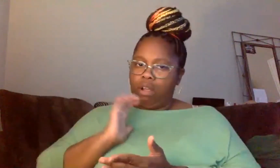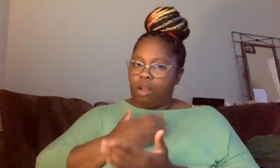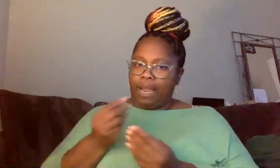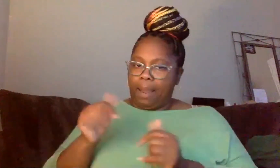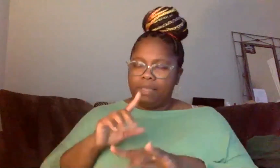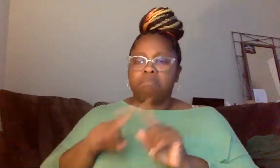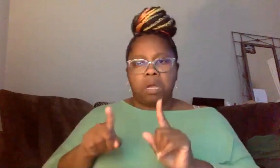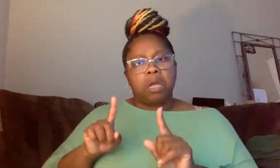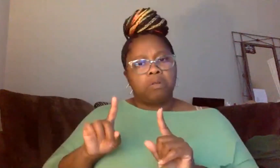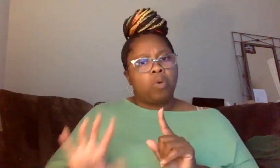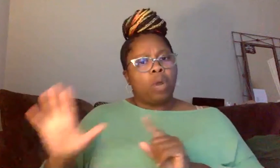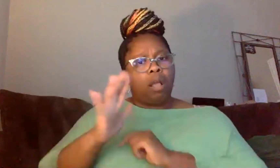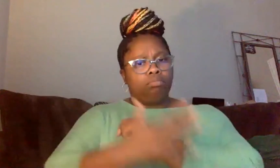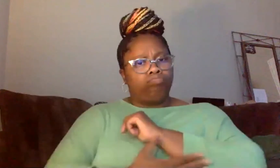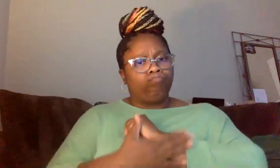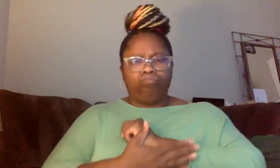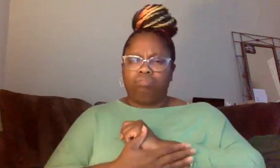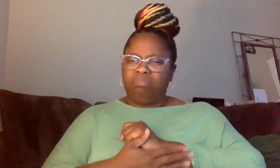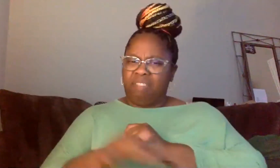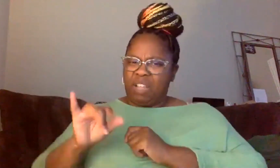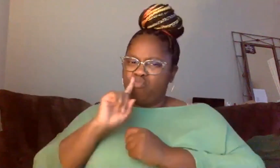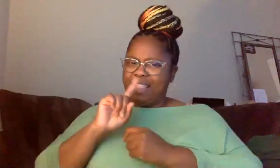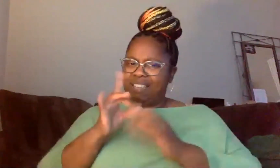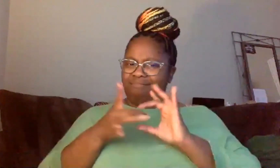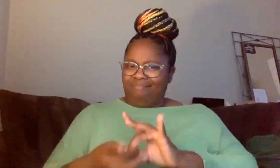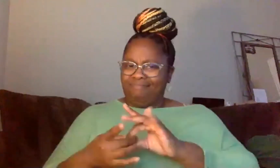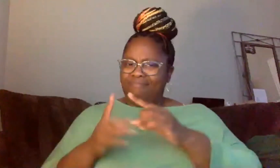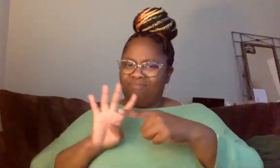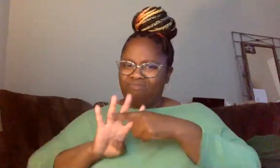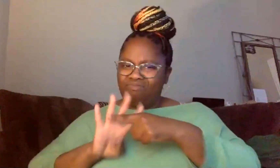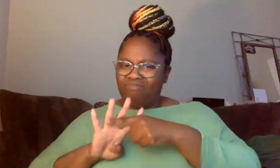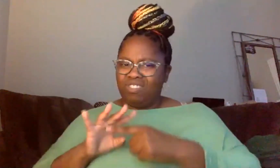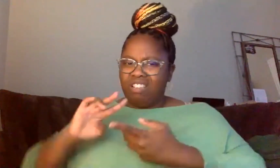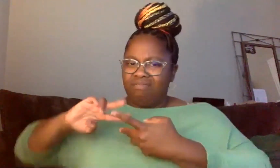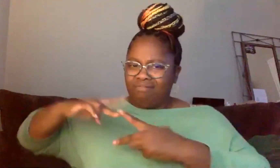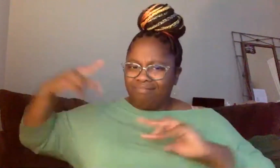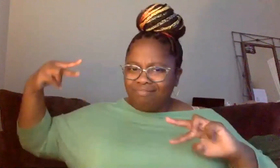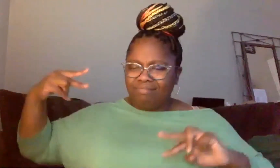almost genetic. The way, um, you know, we have lived this trauma for, you know,